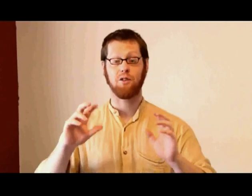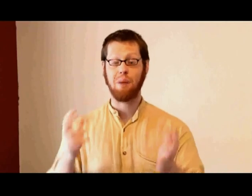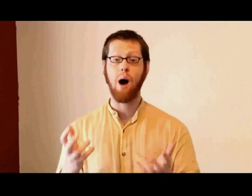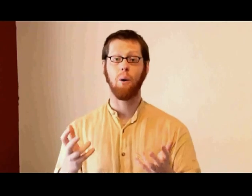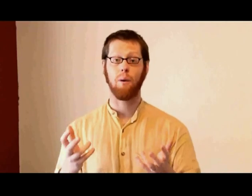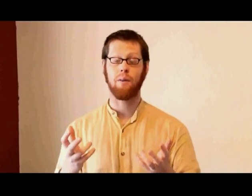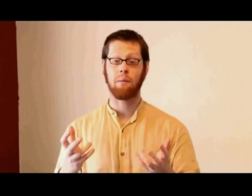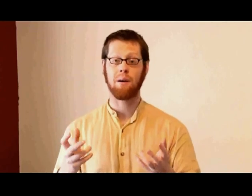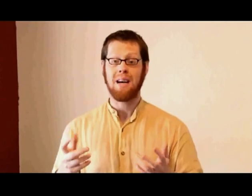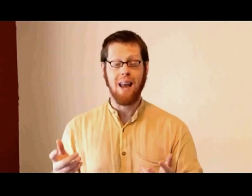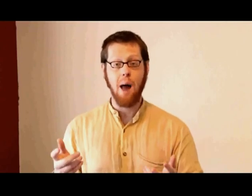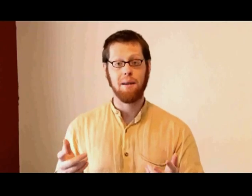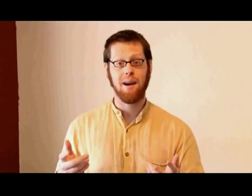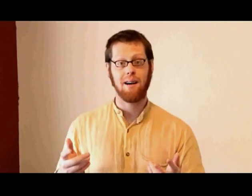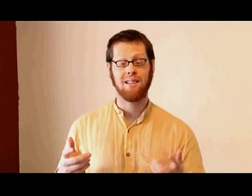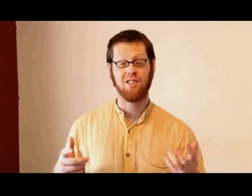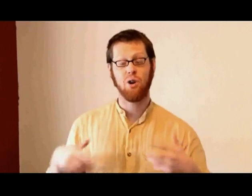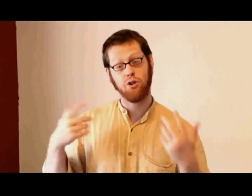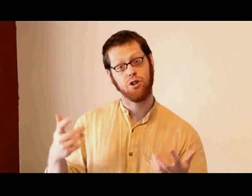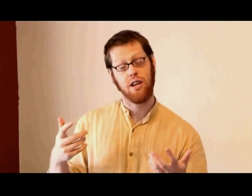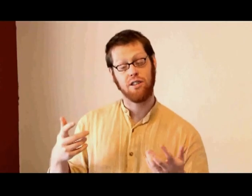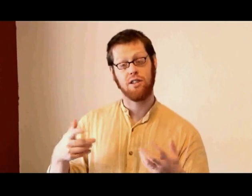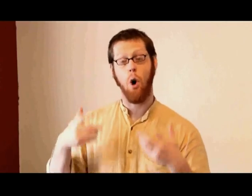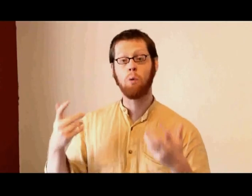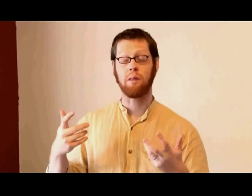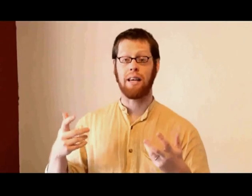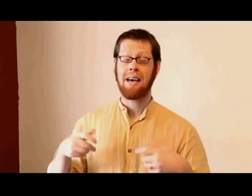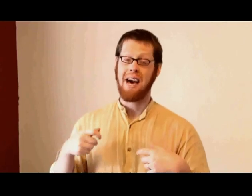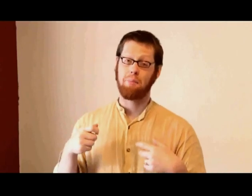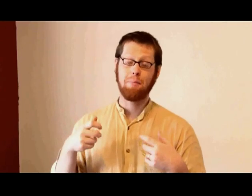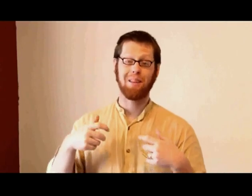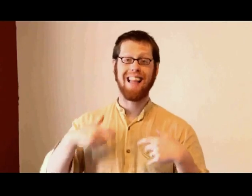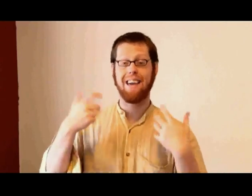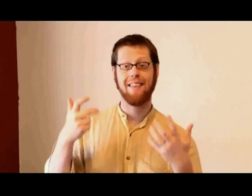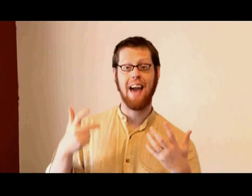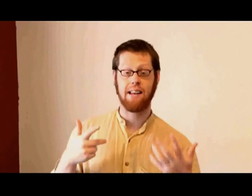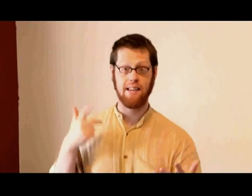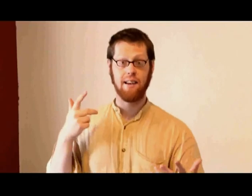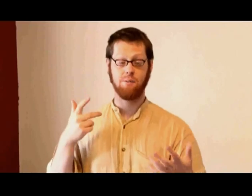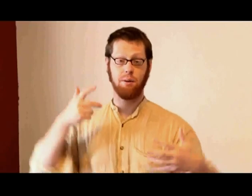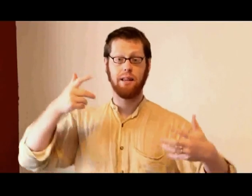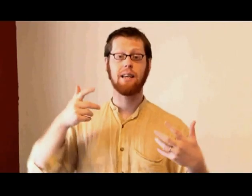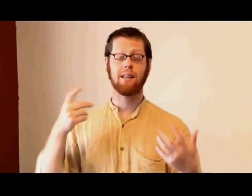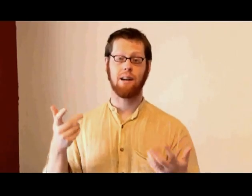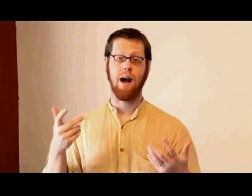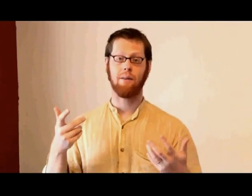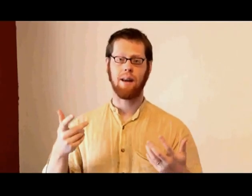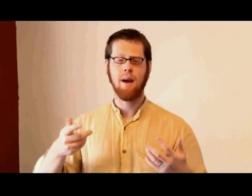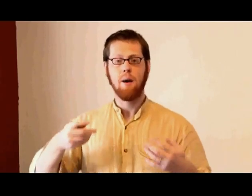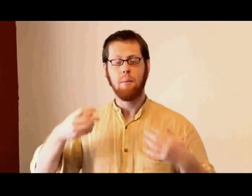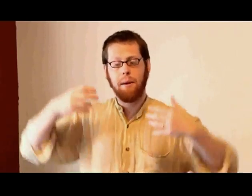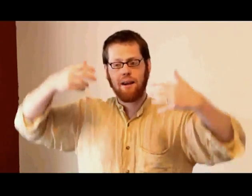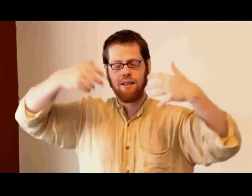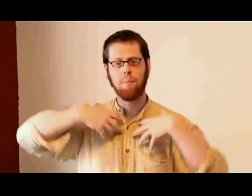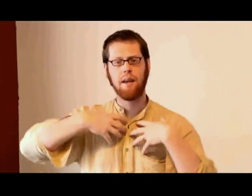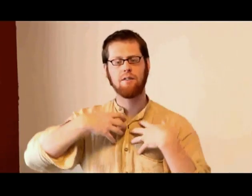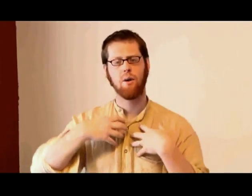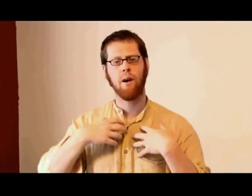that there's power in them, not because it's social justice only and people like the ideas politically around it, but because something is going